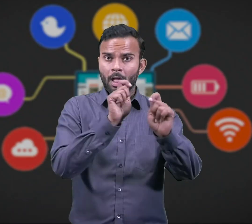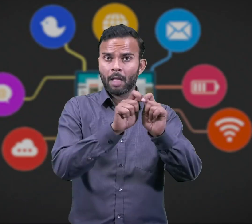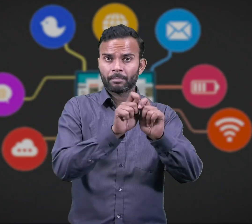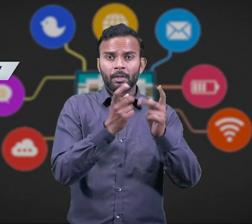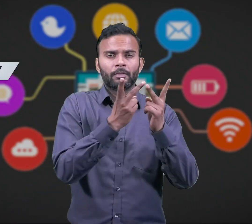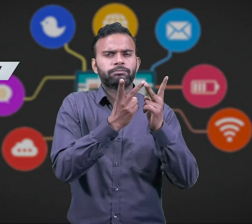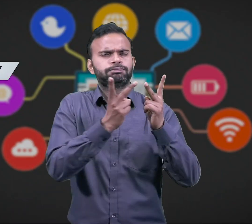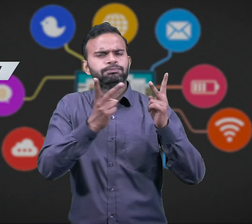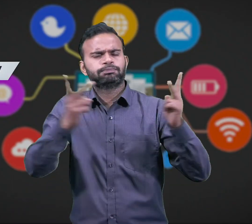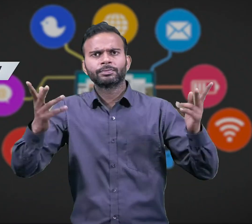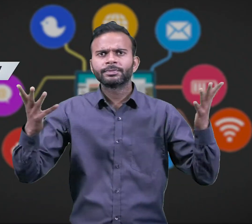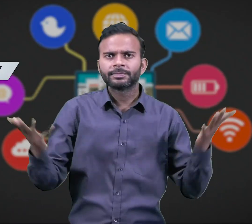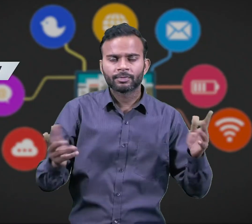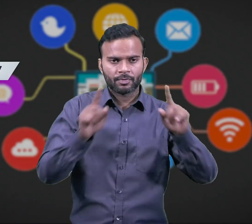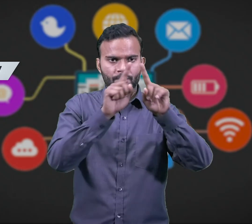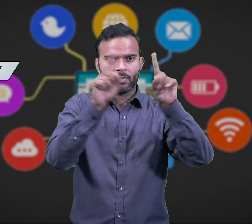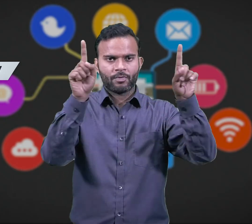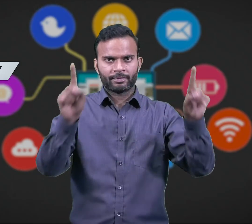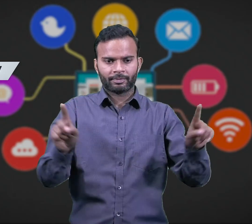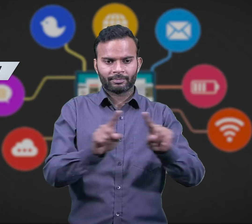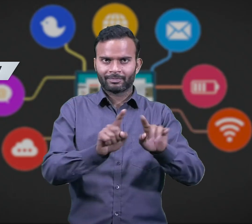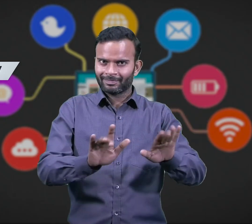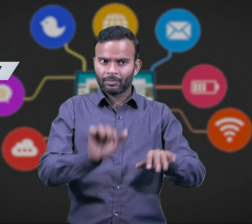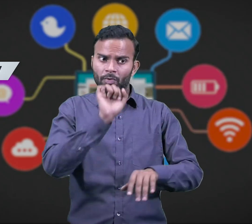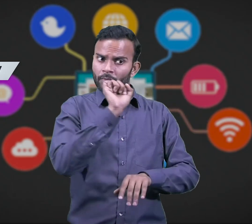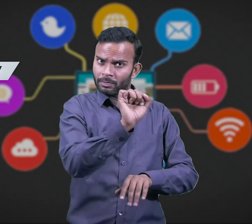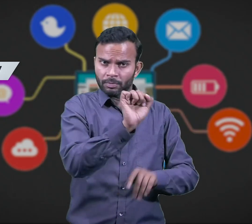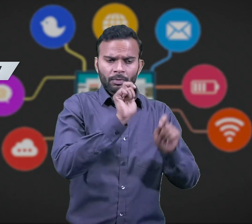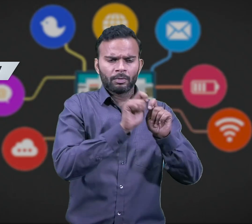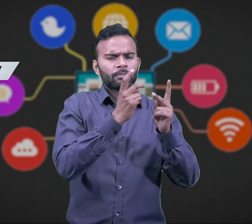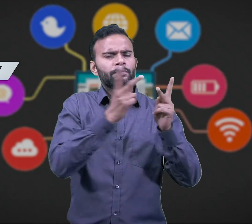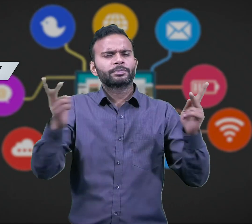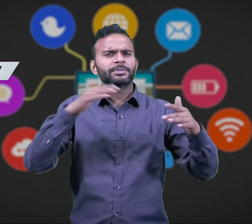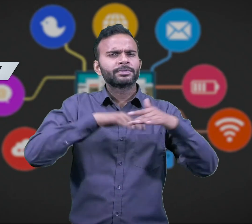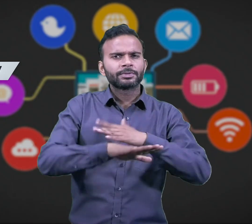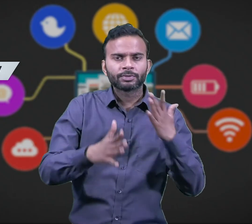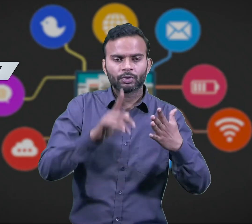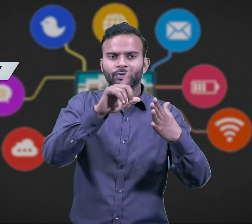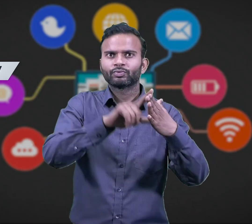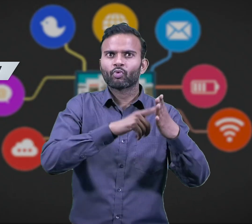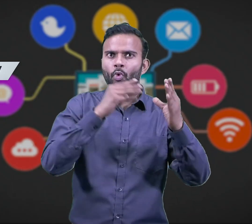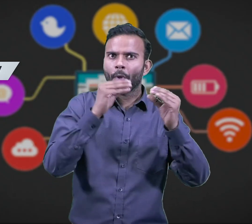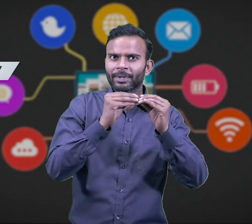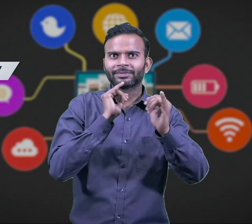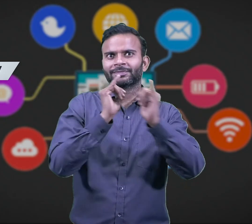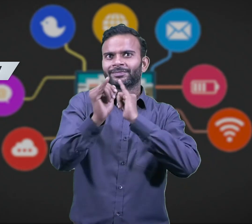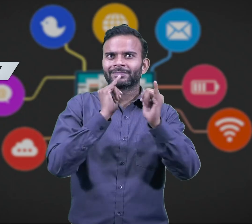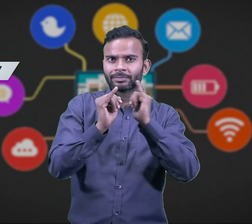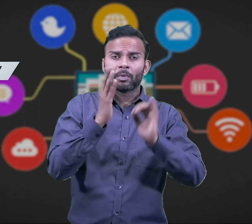Versatility On computer, you can perform many tasks like making and sharing